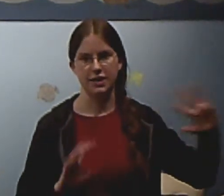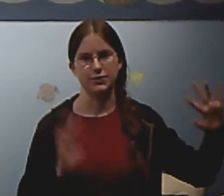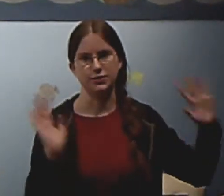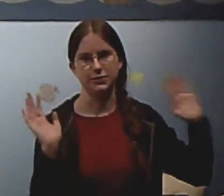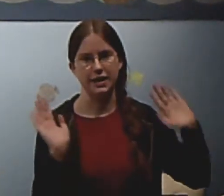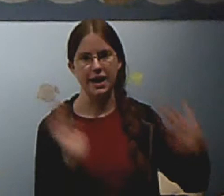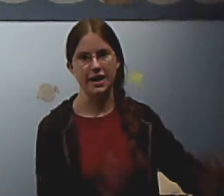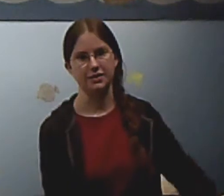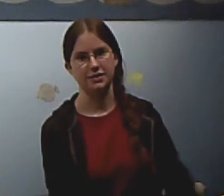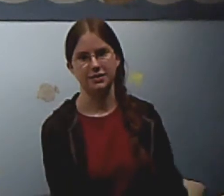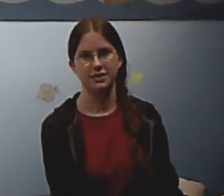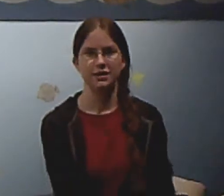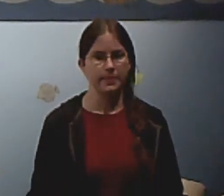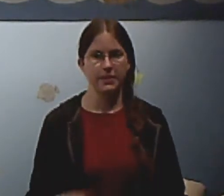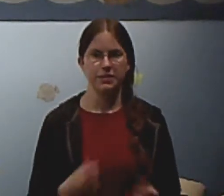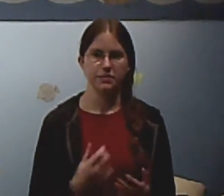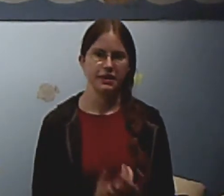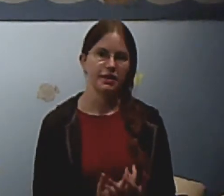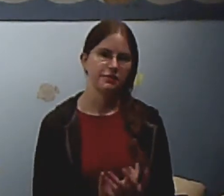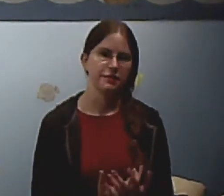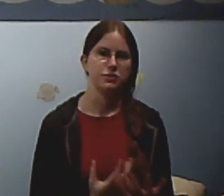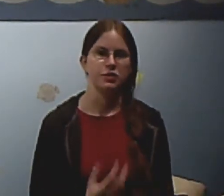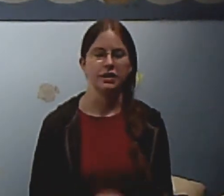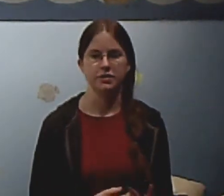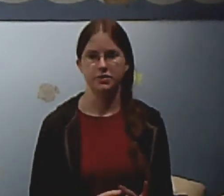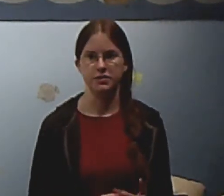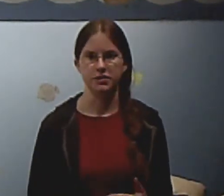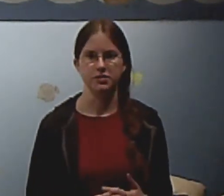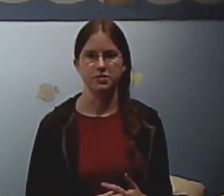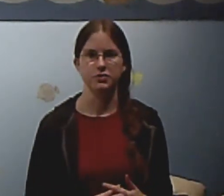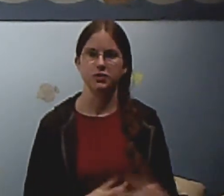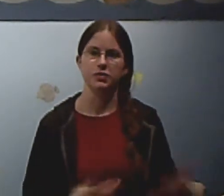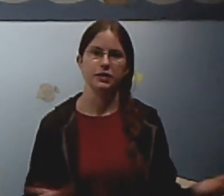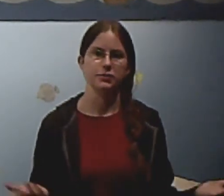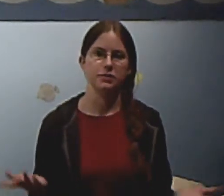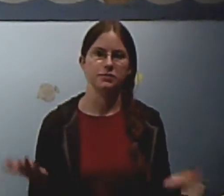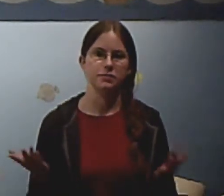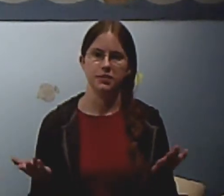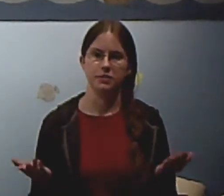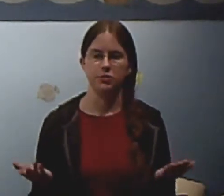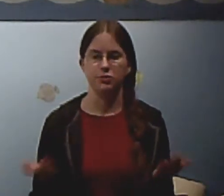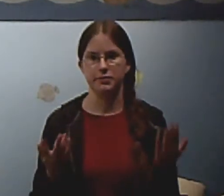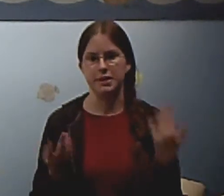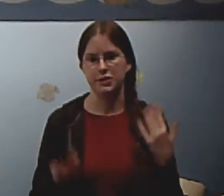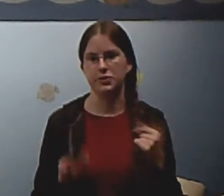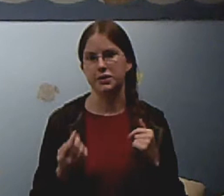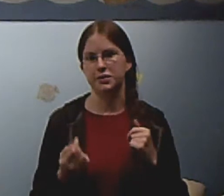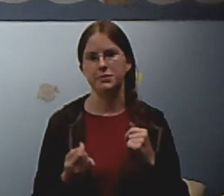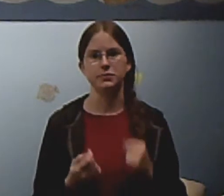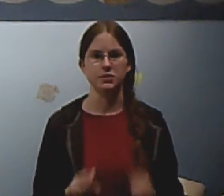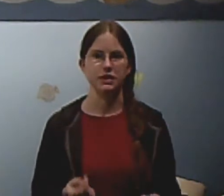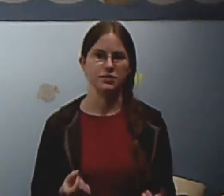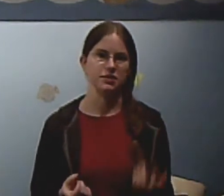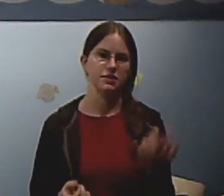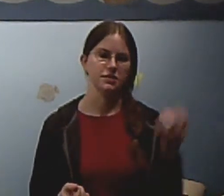that's what we had. But I had friends who had other systems, so you know, I would be able to play Mario at other people's houses